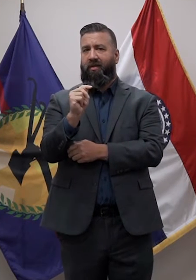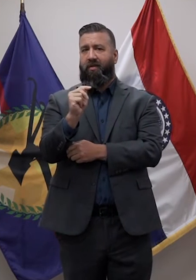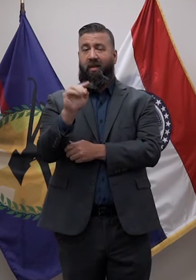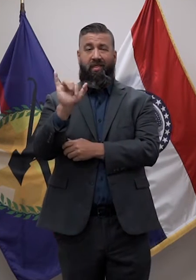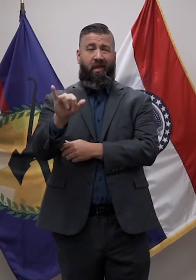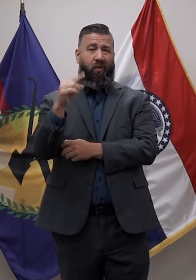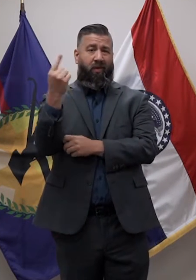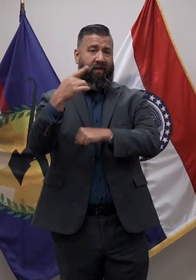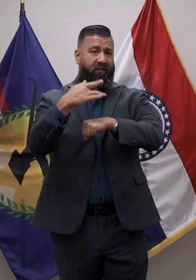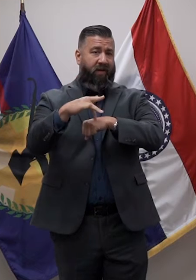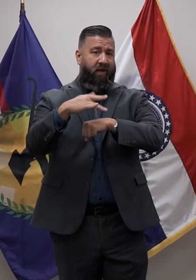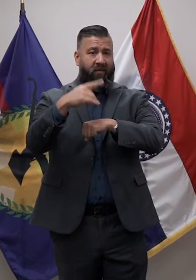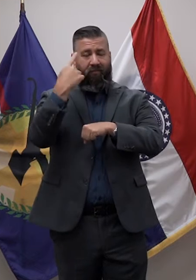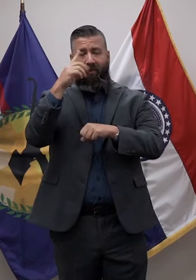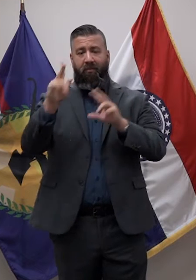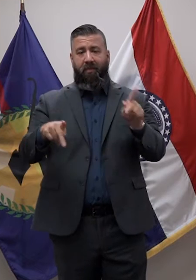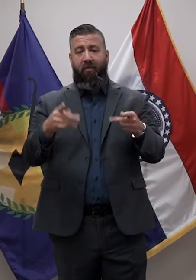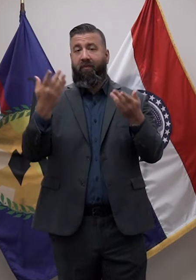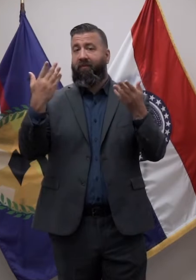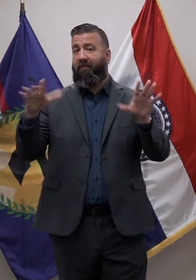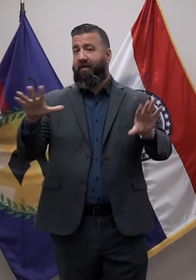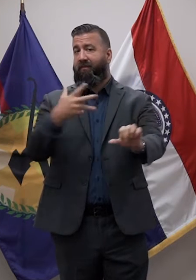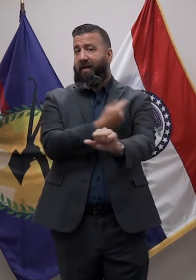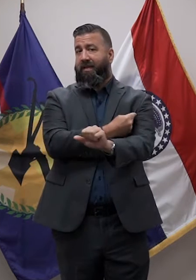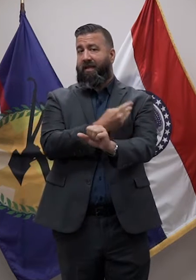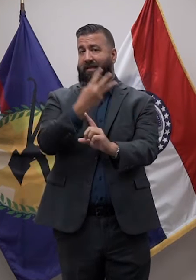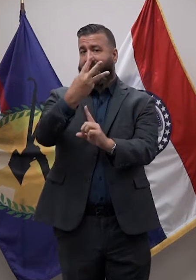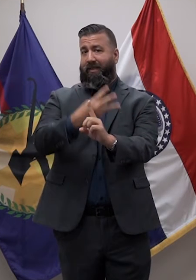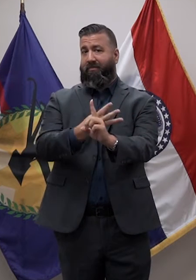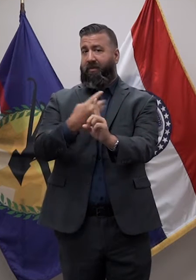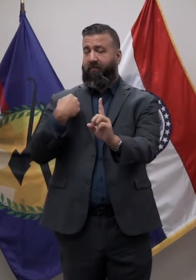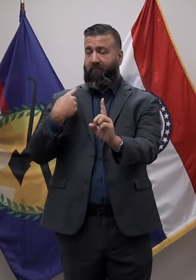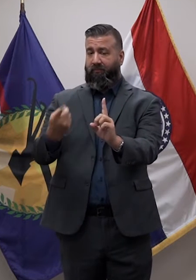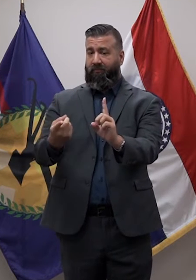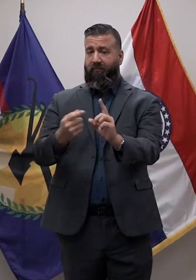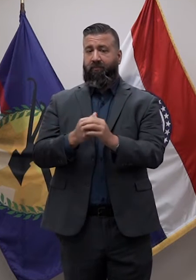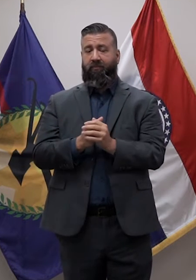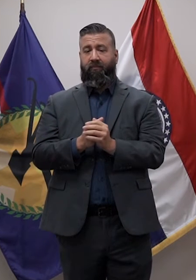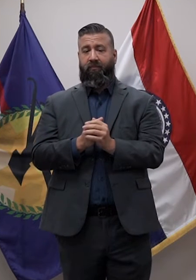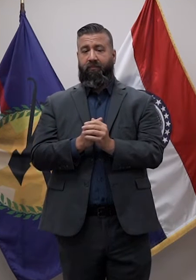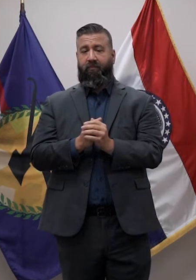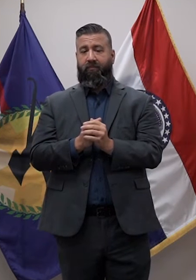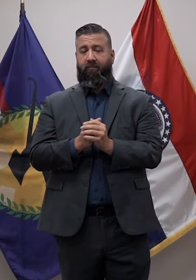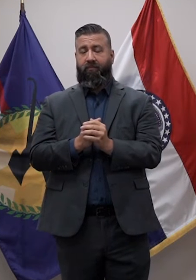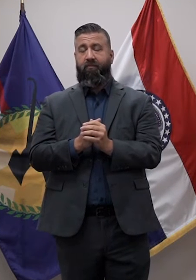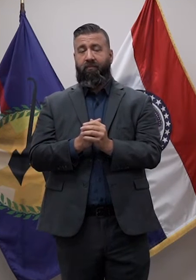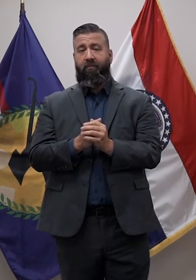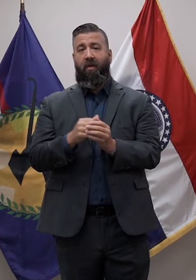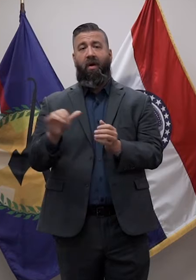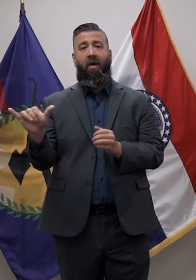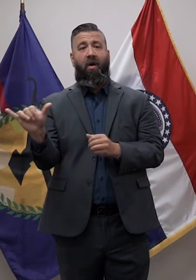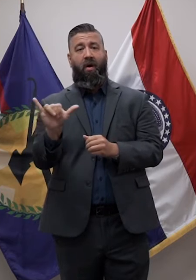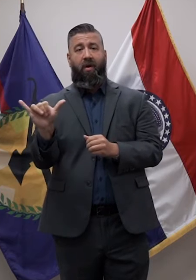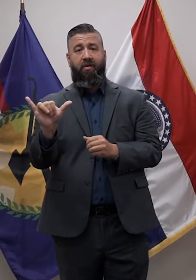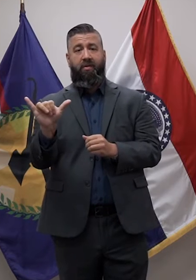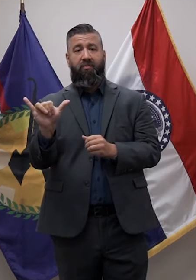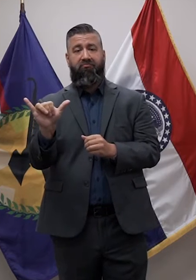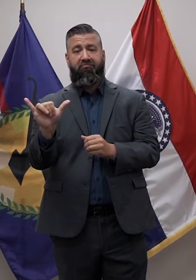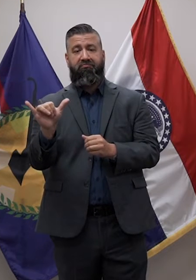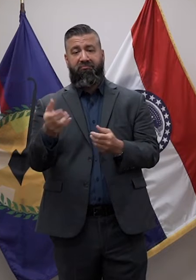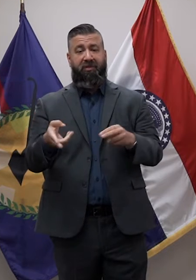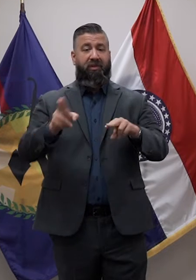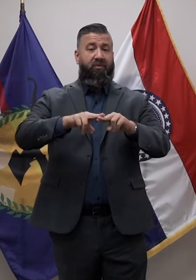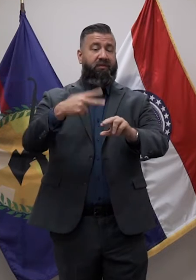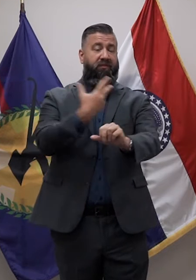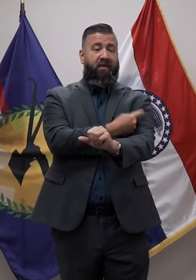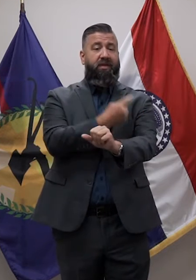who have been fully vaccinated for at least six months with the Pfizer vaccine. We also attribute the increase to the gift card program,